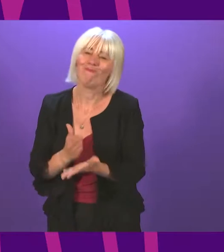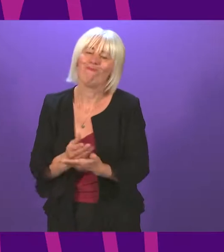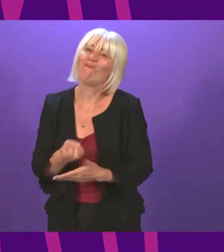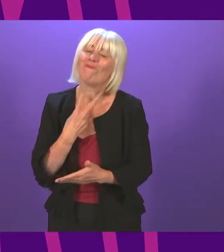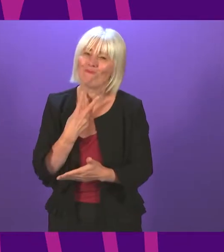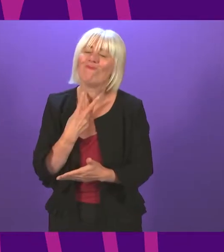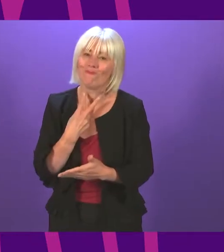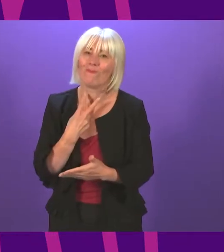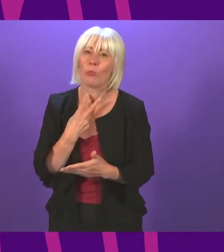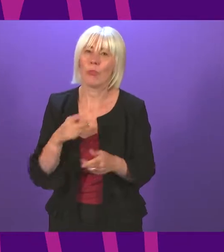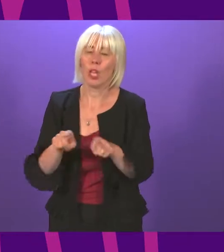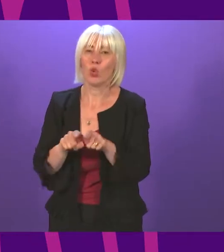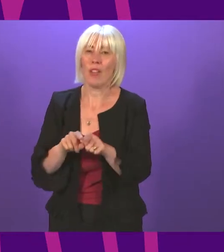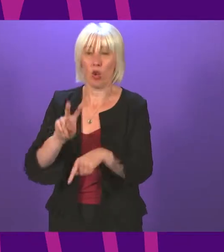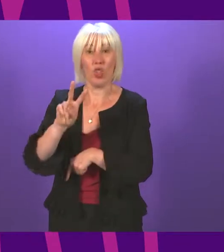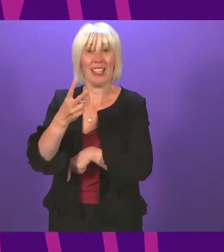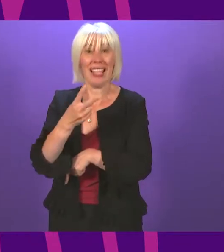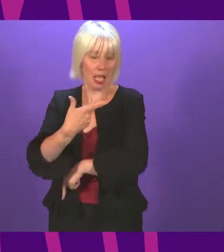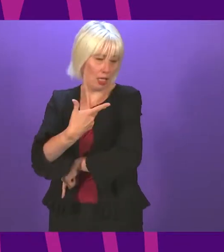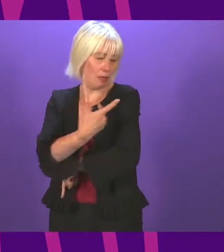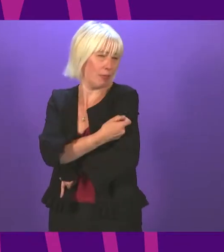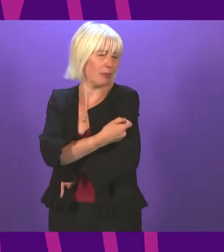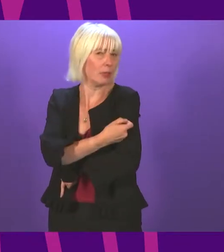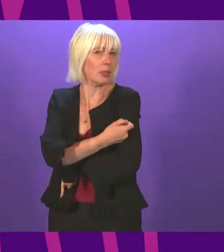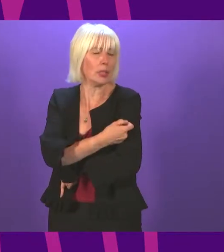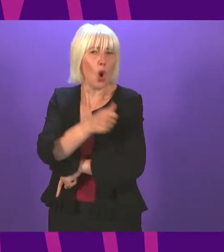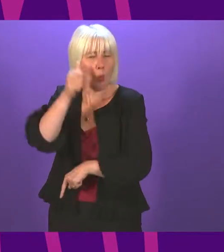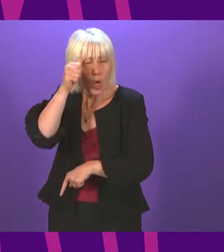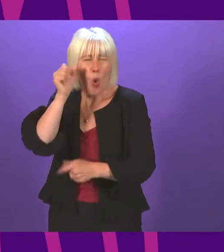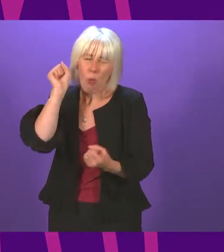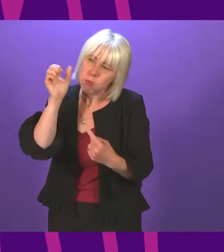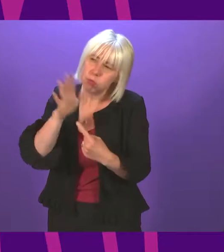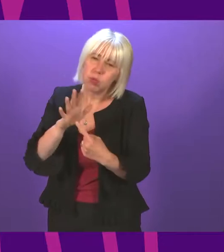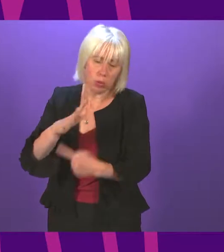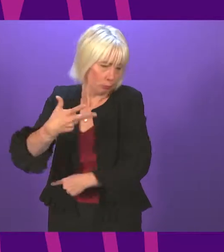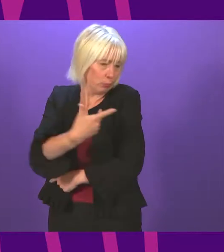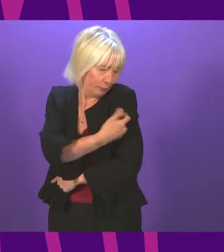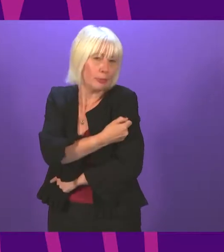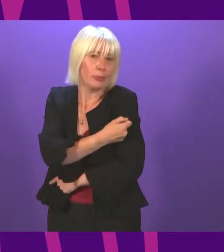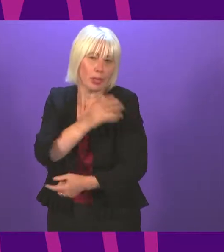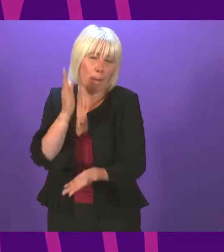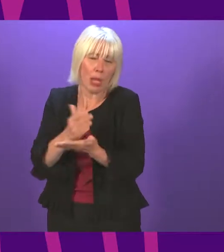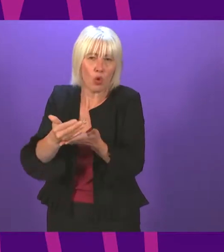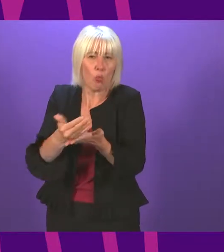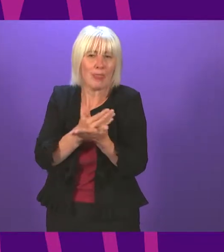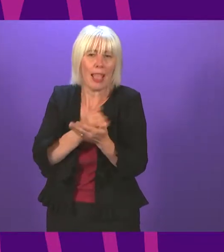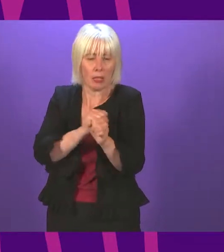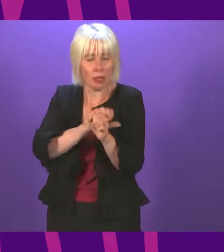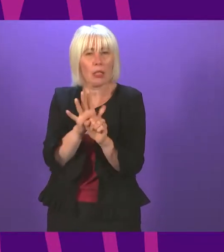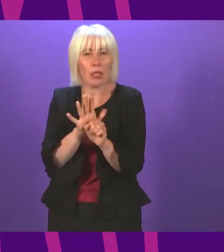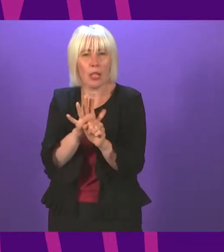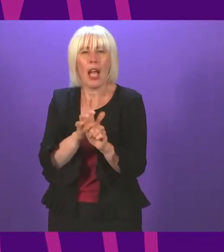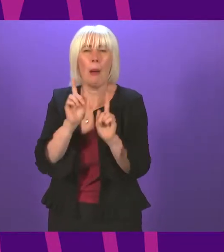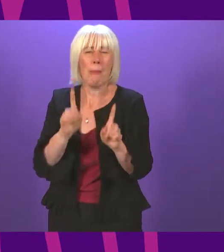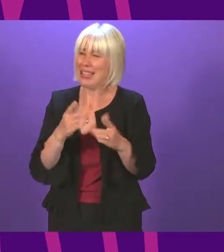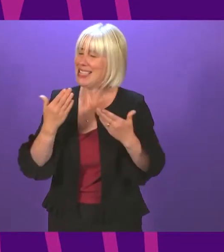in relation to second doses, knowing how important vaccination is in protecting people from COVID, that